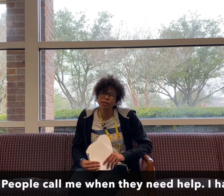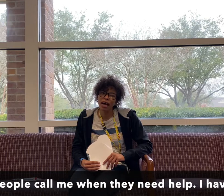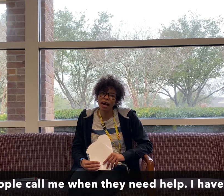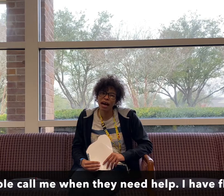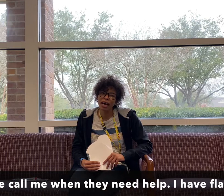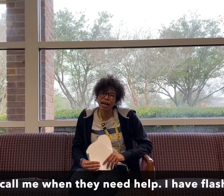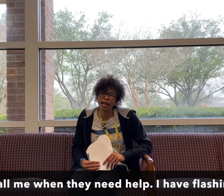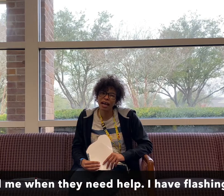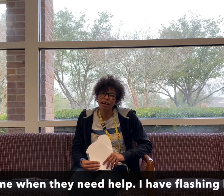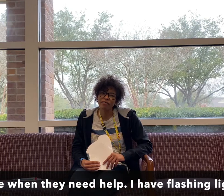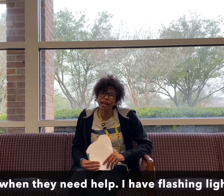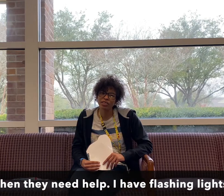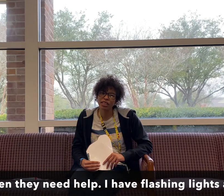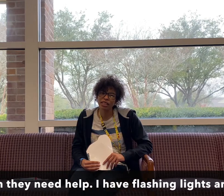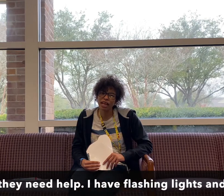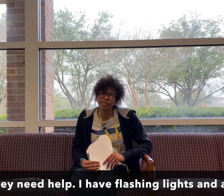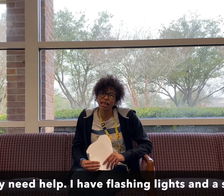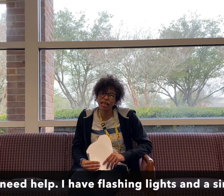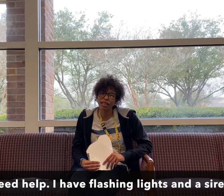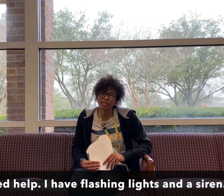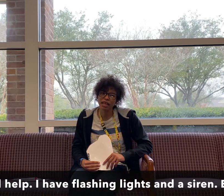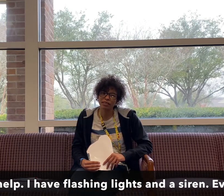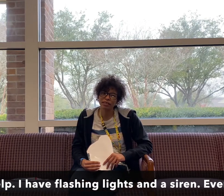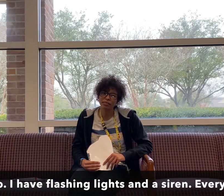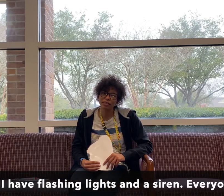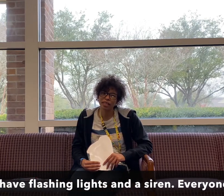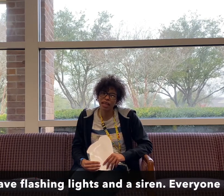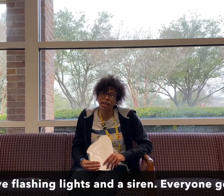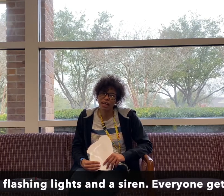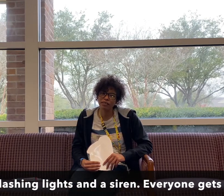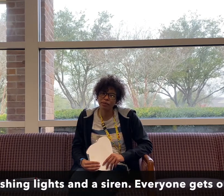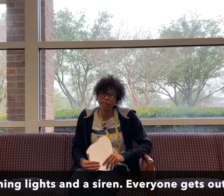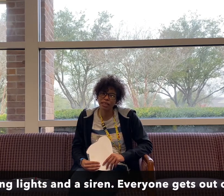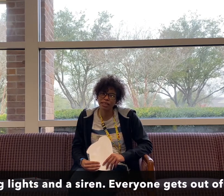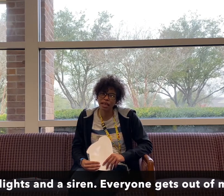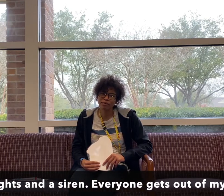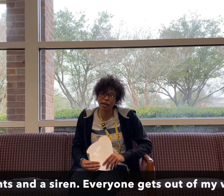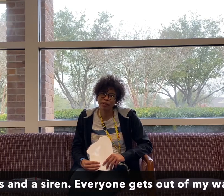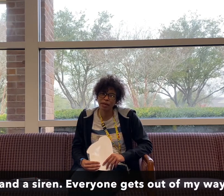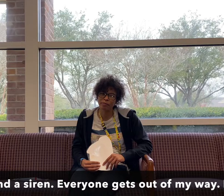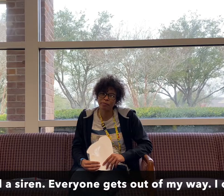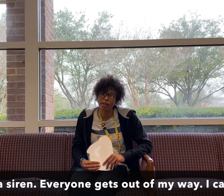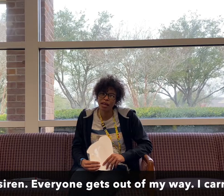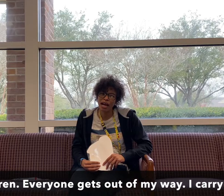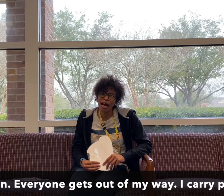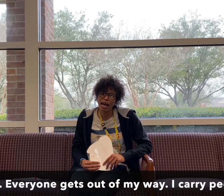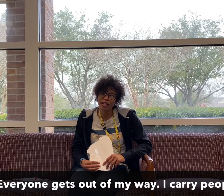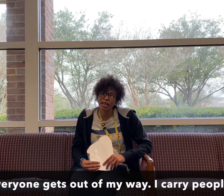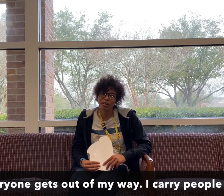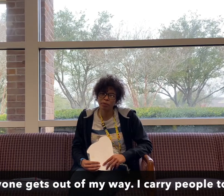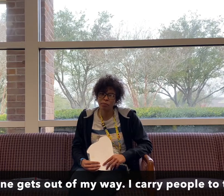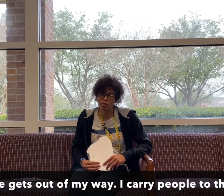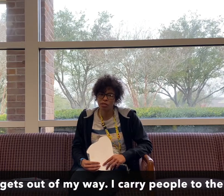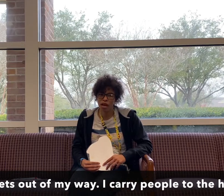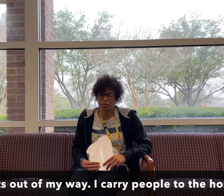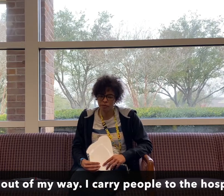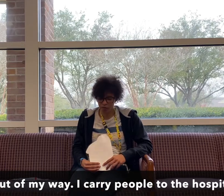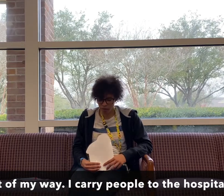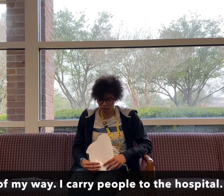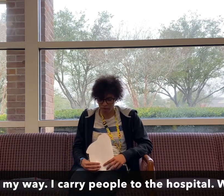I have flashing lights and a siren. Everyone gets out of my way. I carry people to the hospital. What am I?